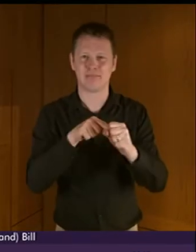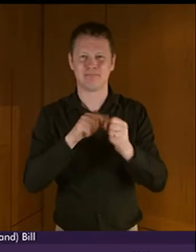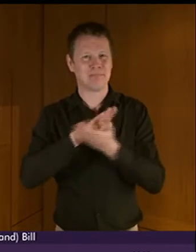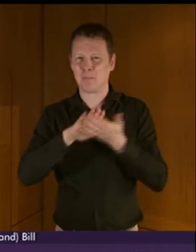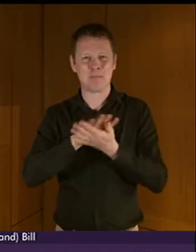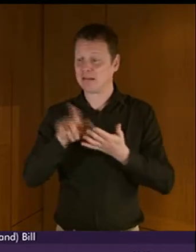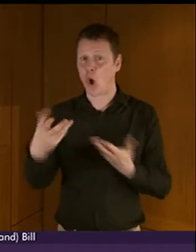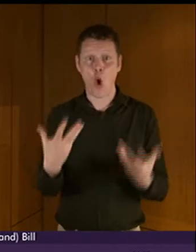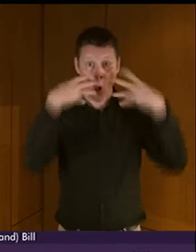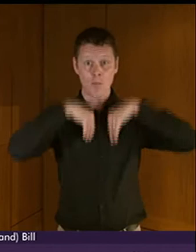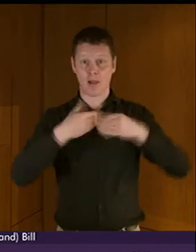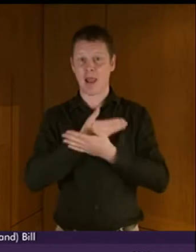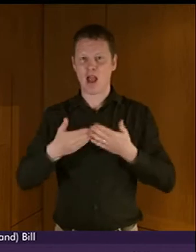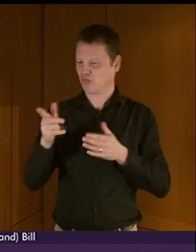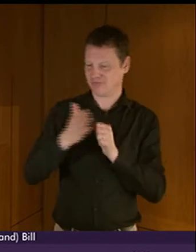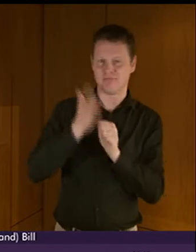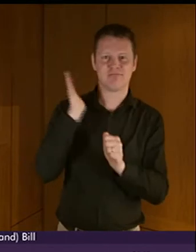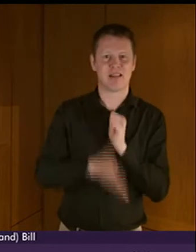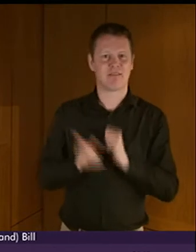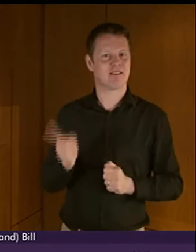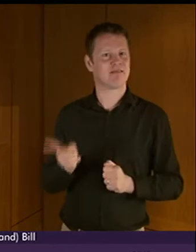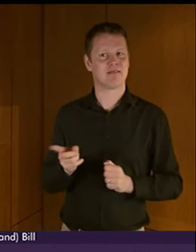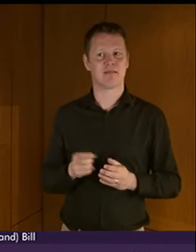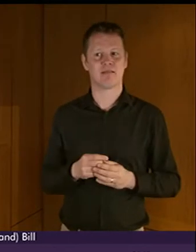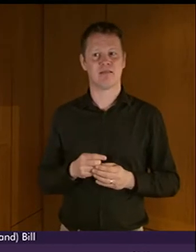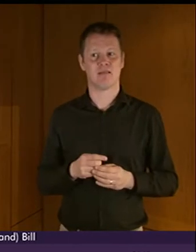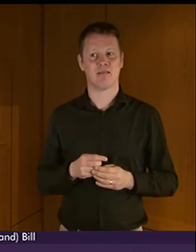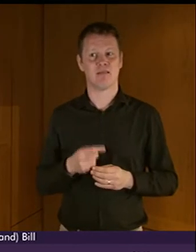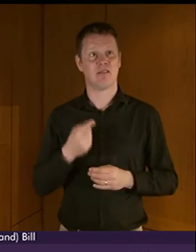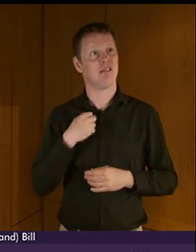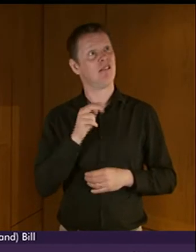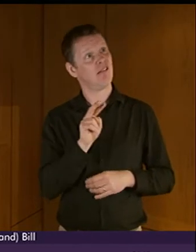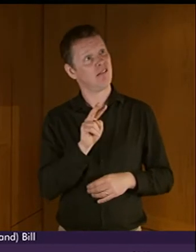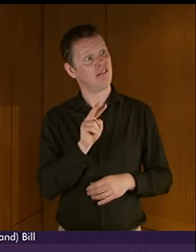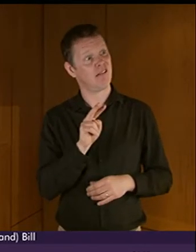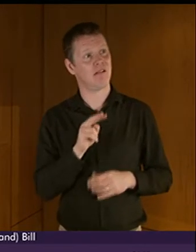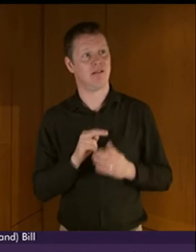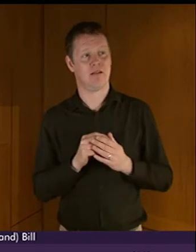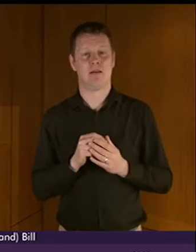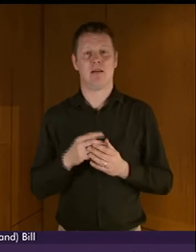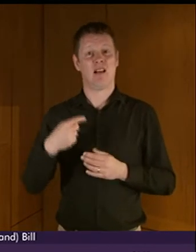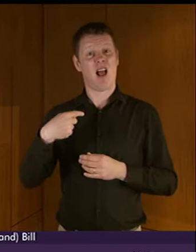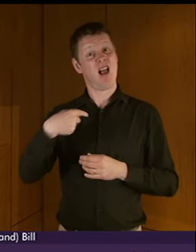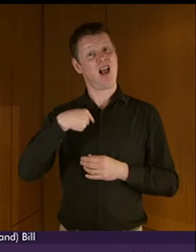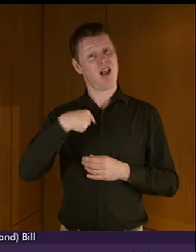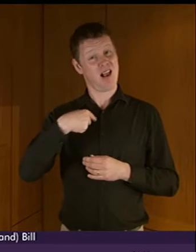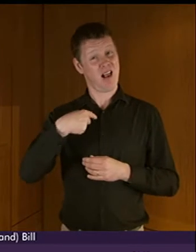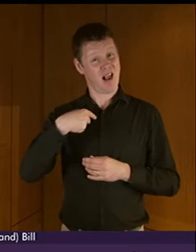an acquirement of Latin. And as a Doric loon from Aberdeen, I always thought